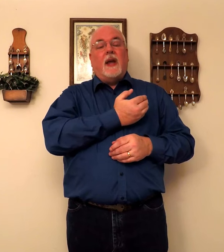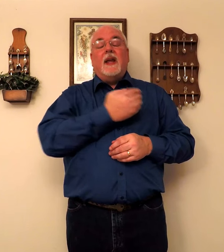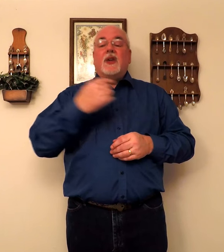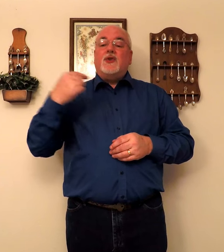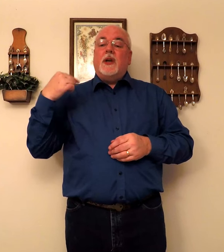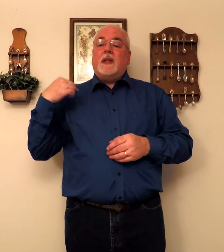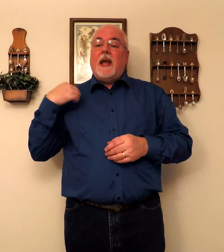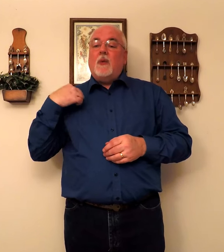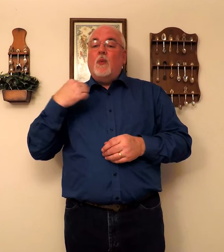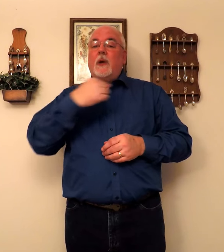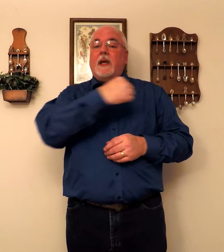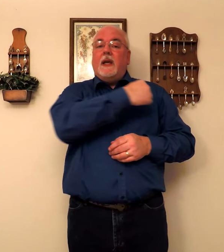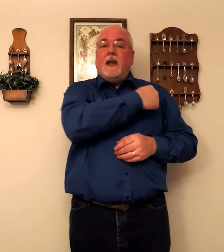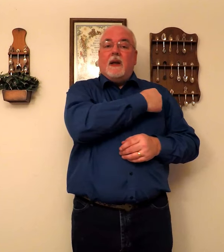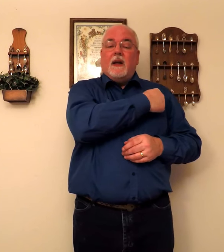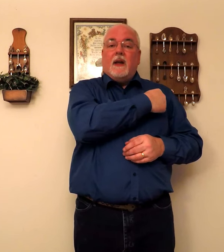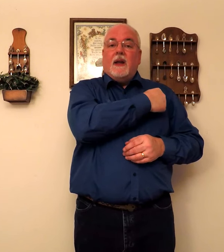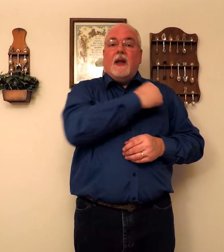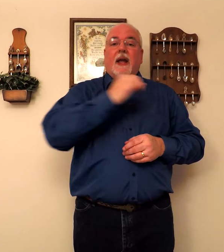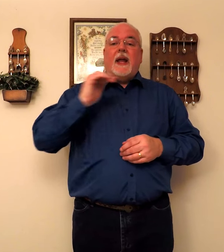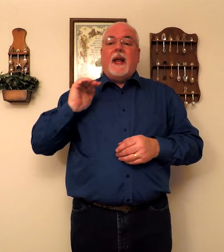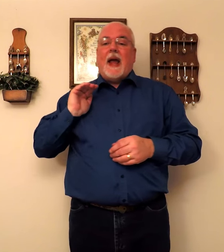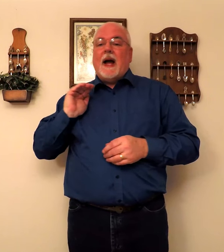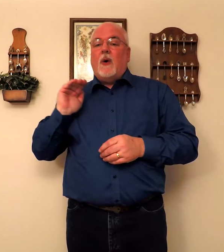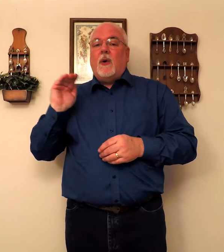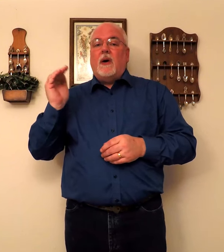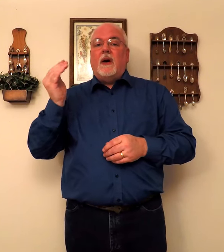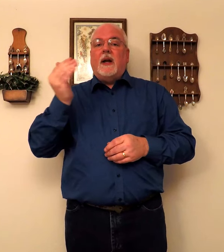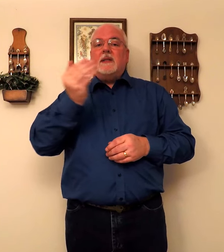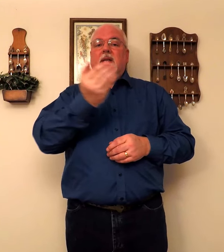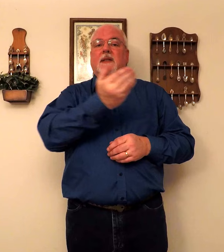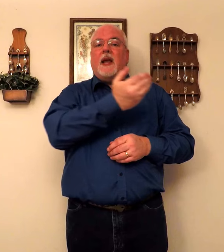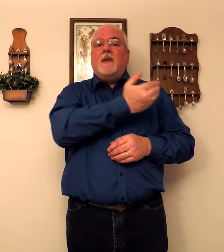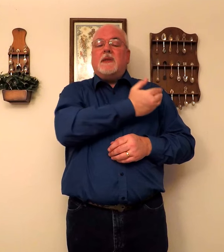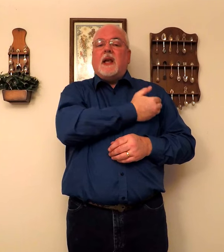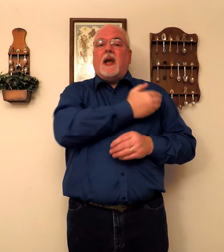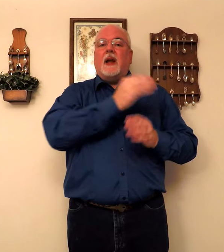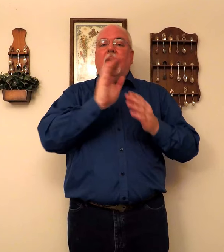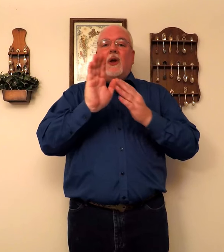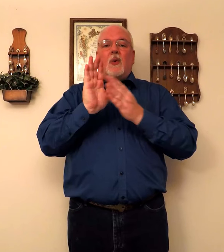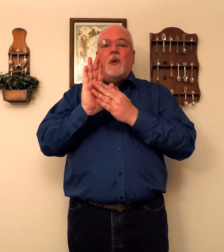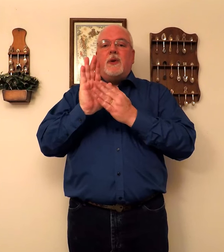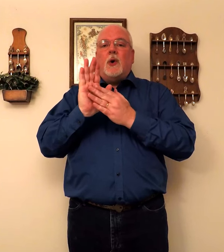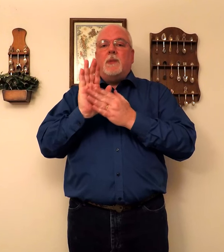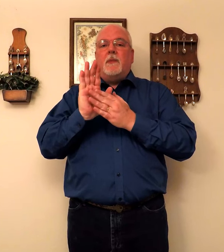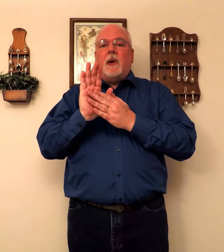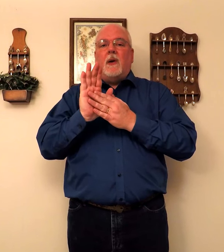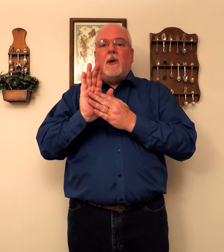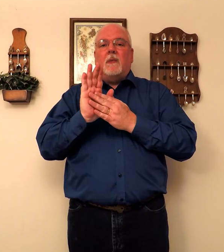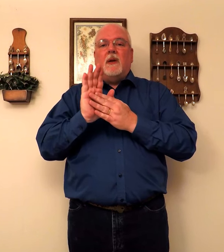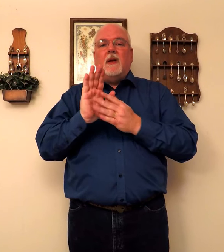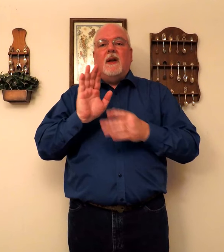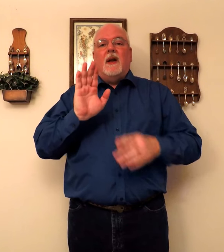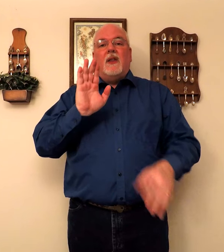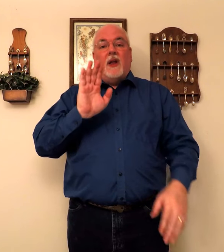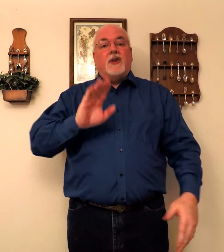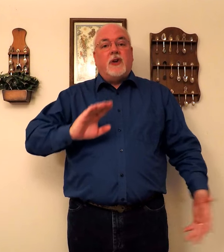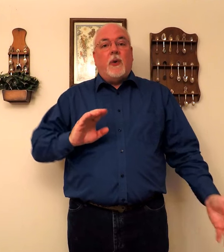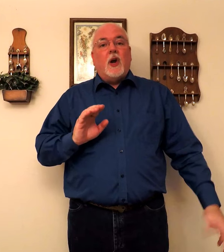Okay? Just like we, our is the same sign with an open palm. Thus showing